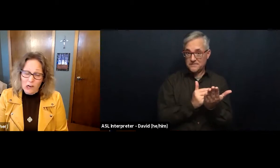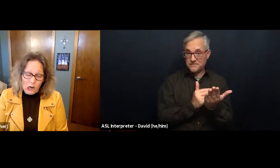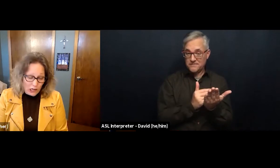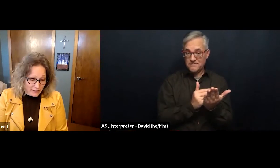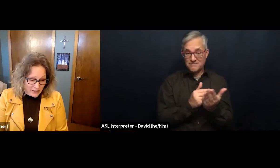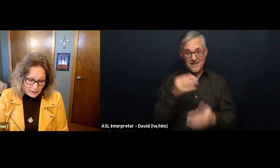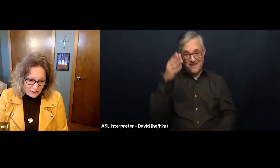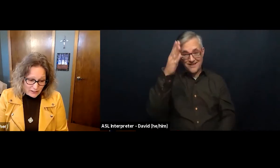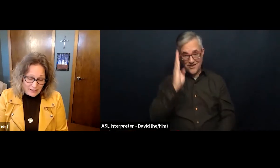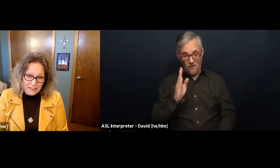hard call.